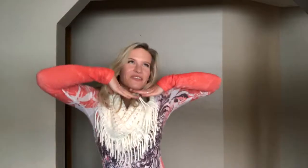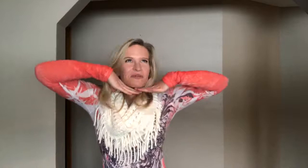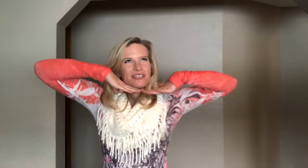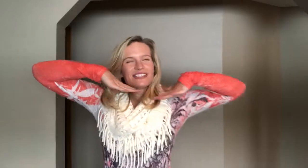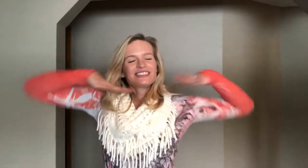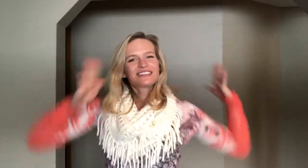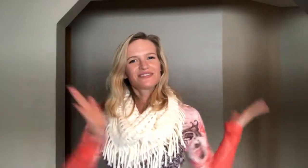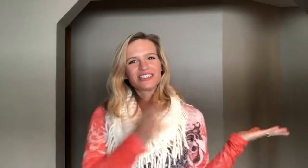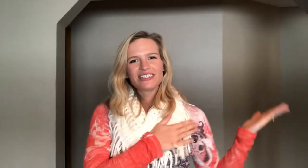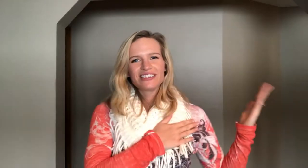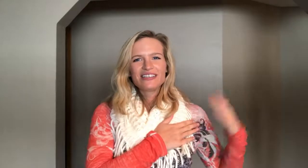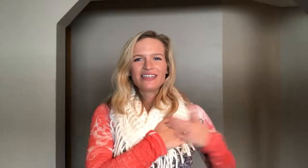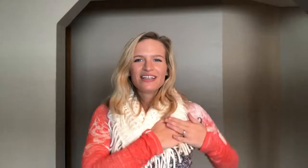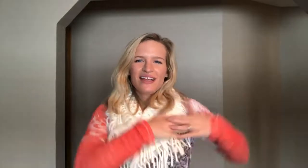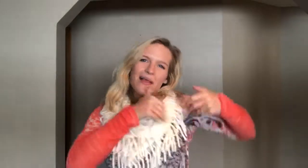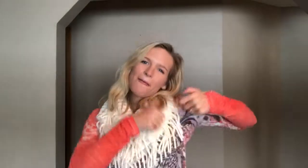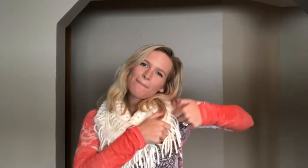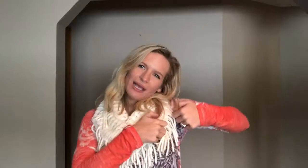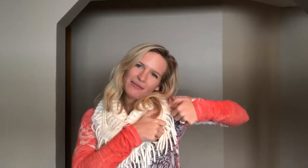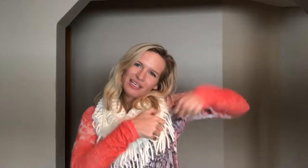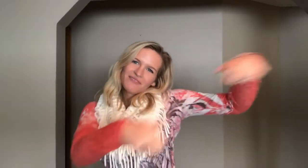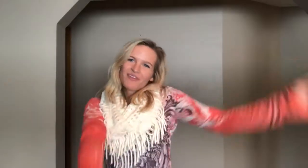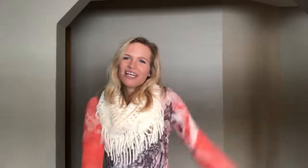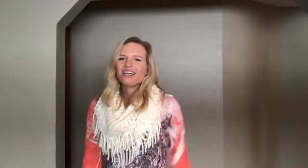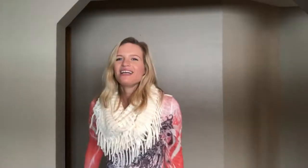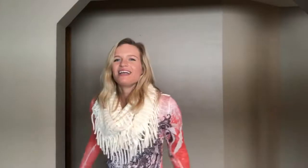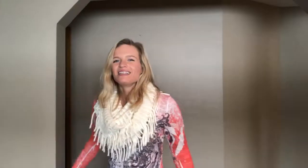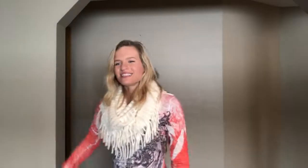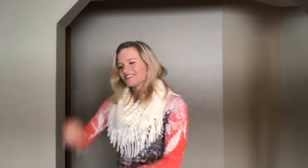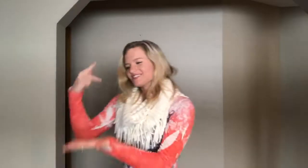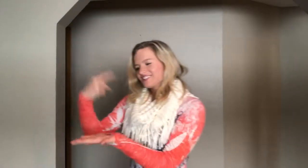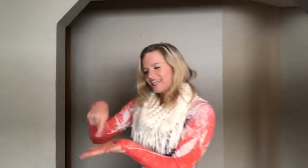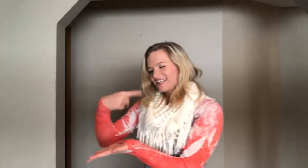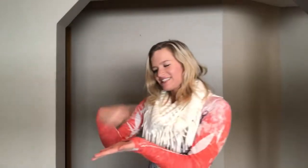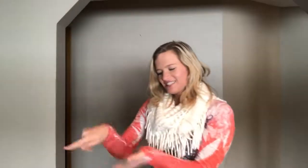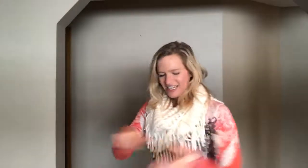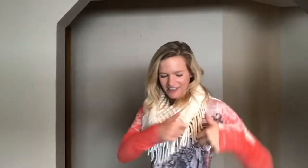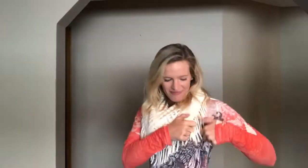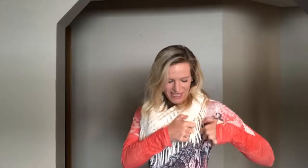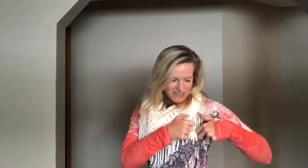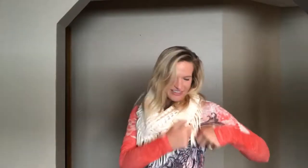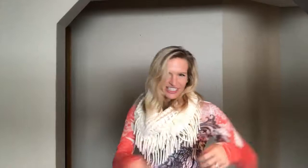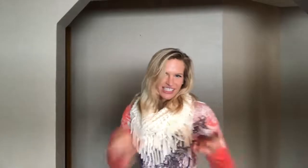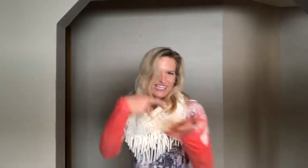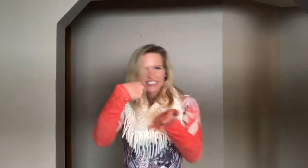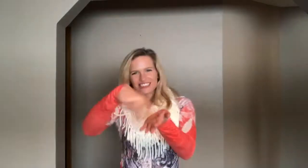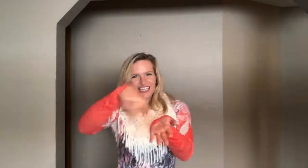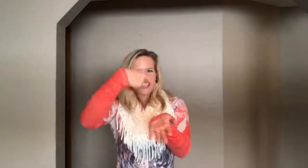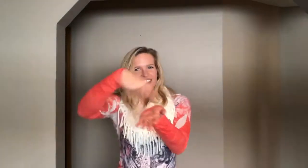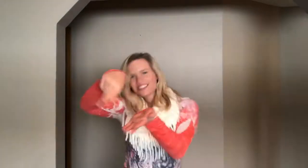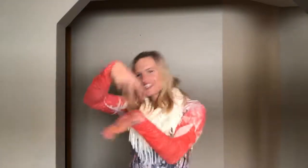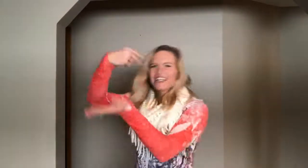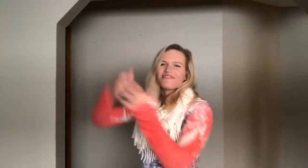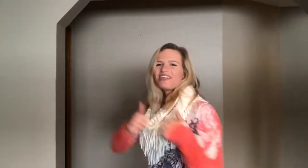words for your baby. So you shake it. Shake it. Shake it. Shake it.